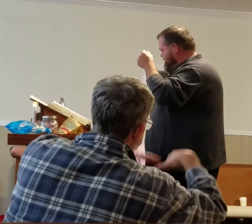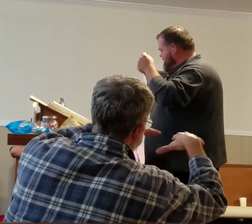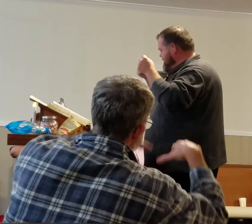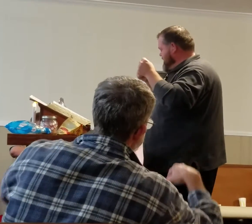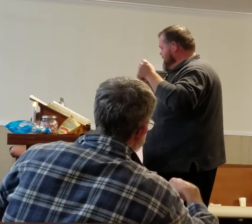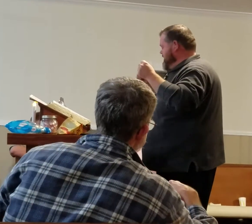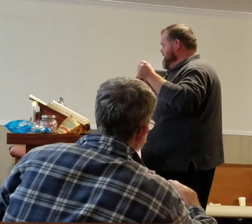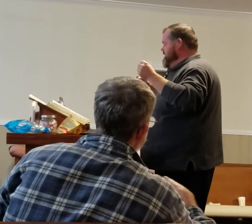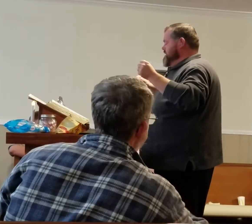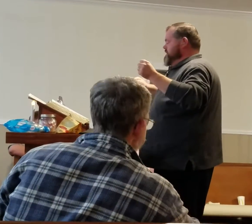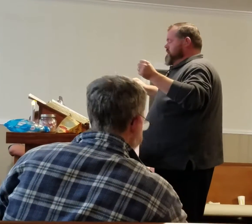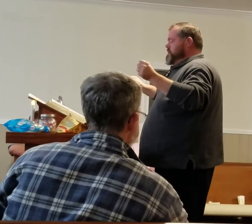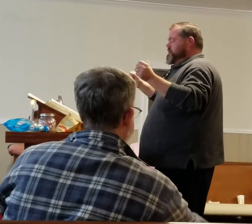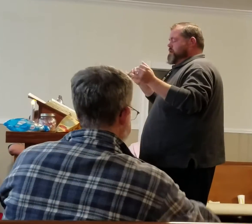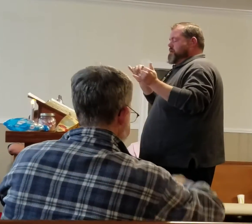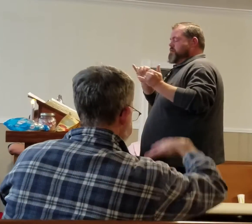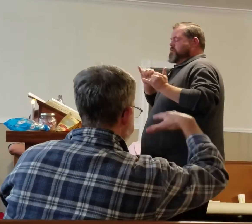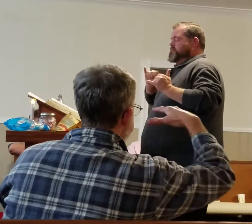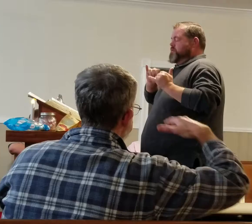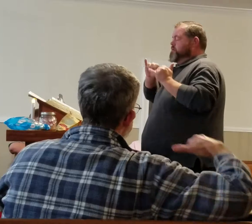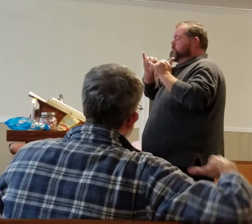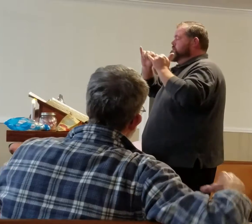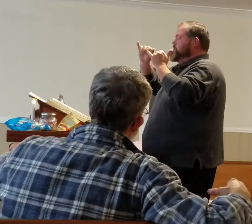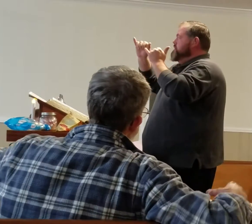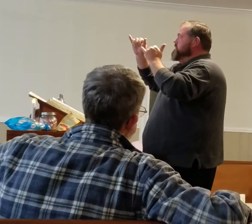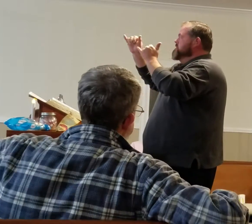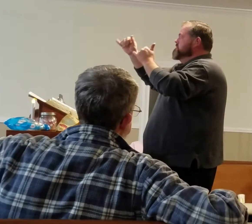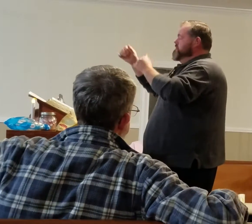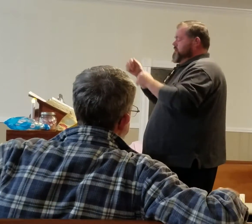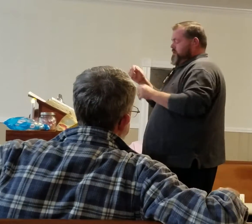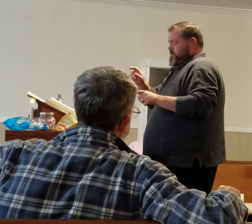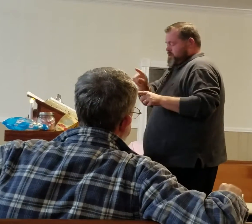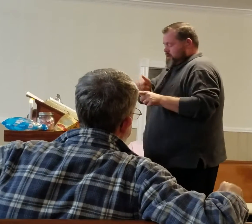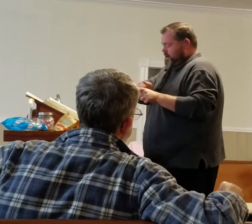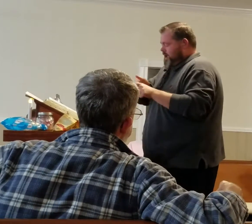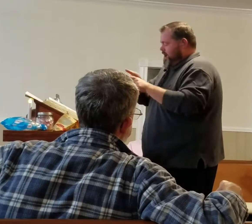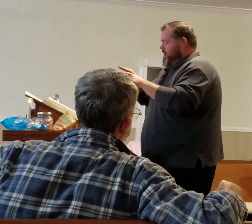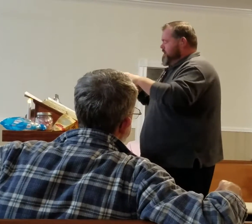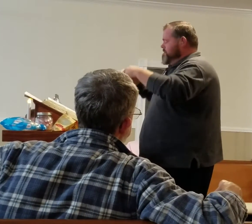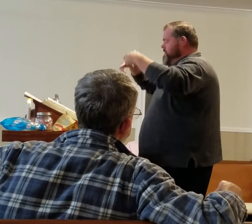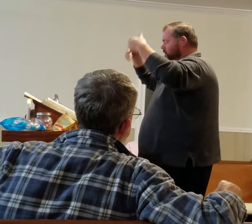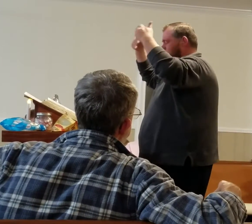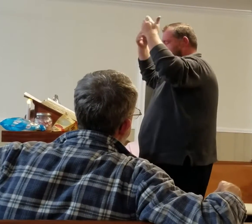savorest like me.